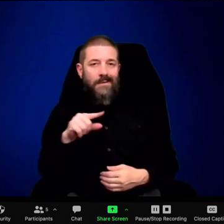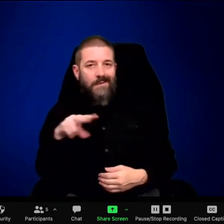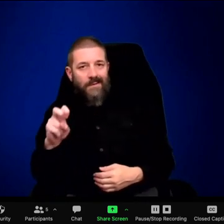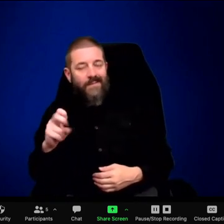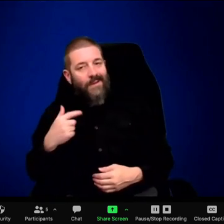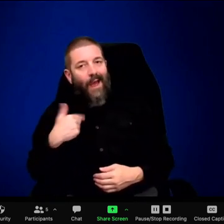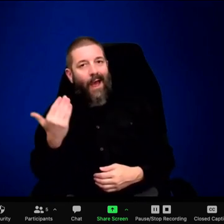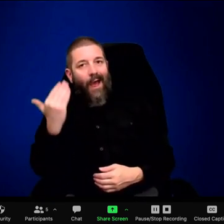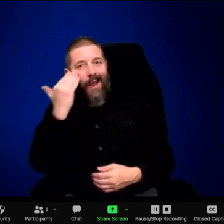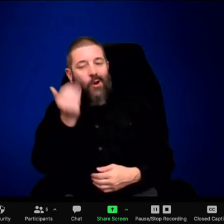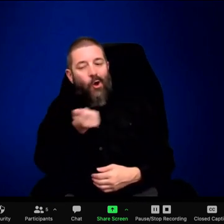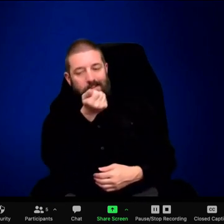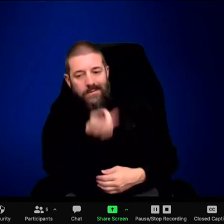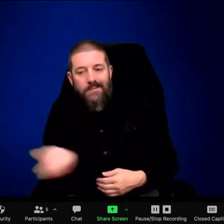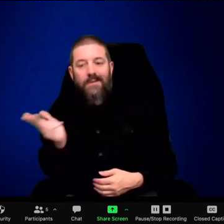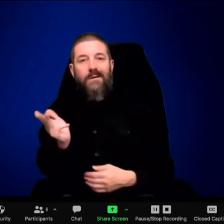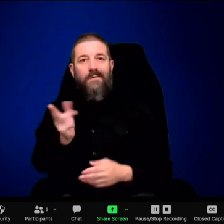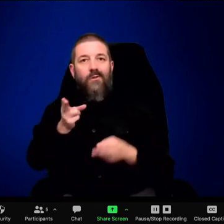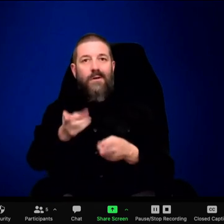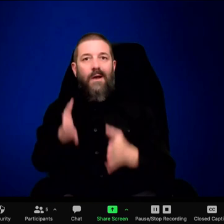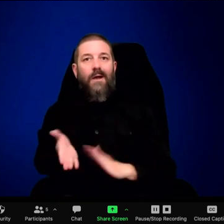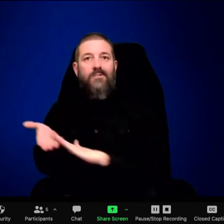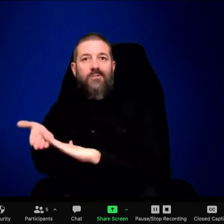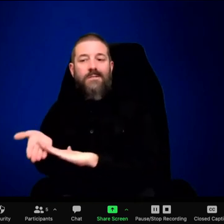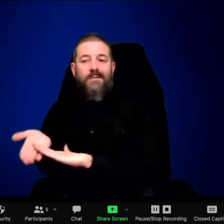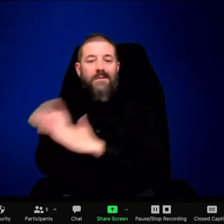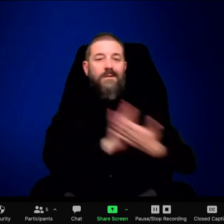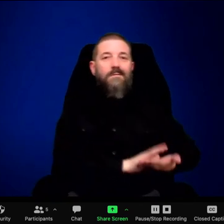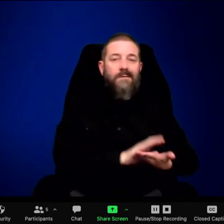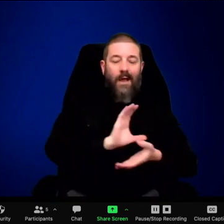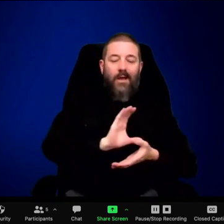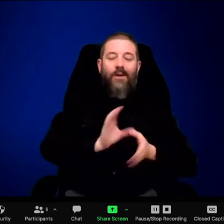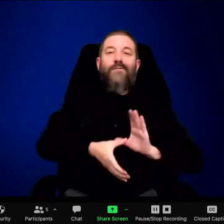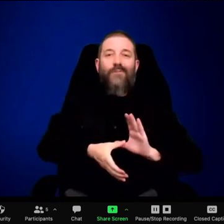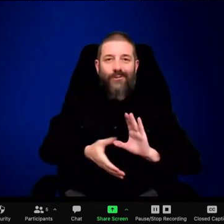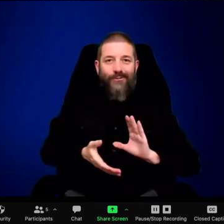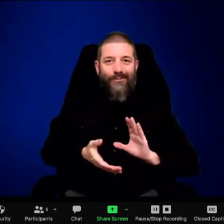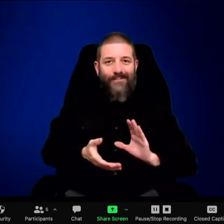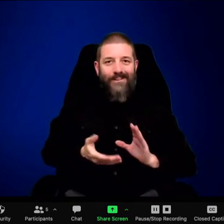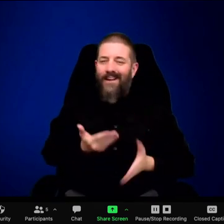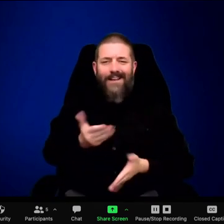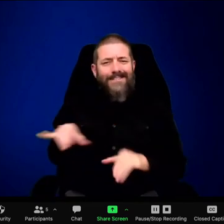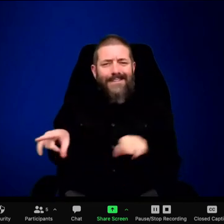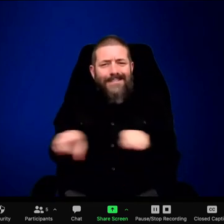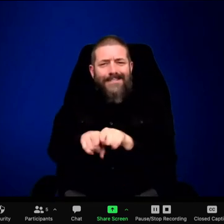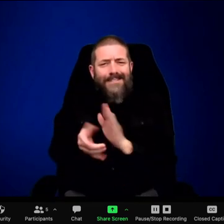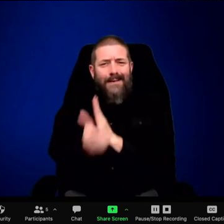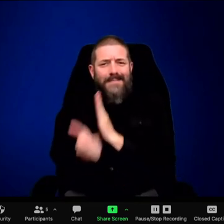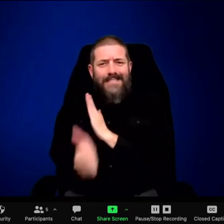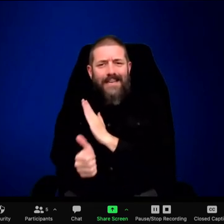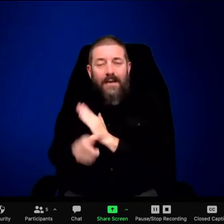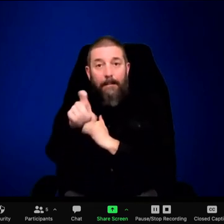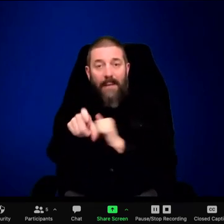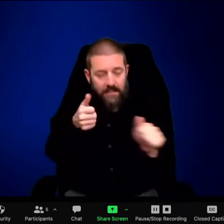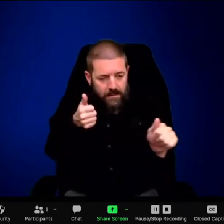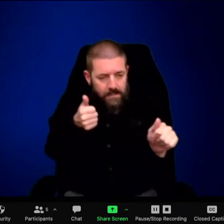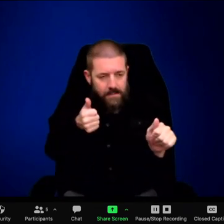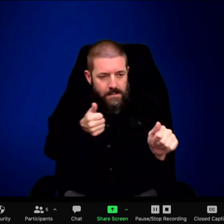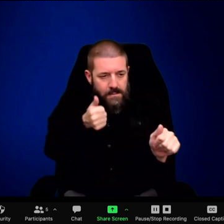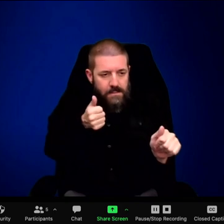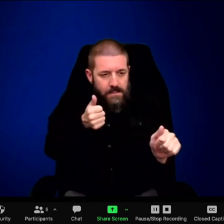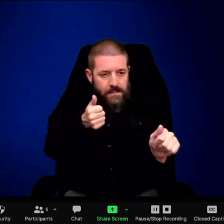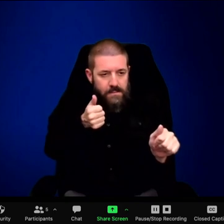they get to do this activity together day after day, week after week, time after time.